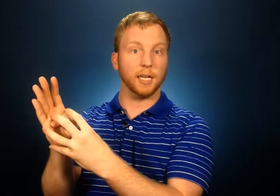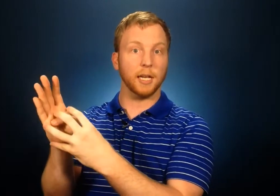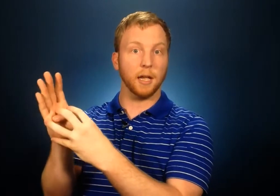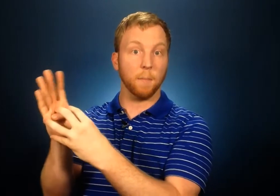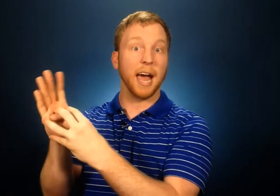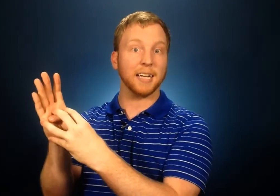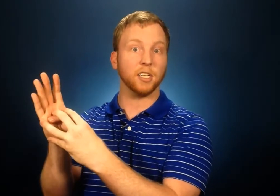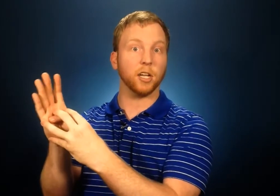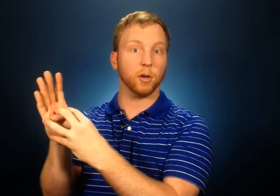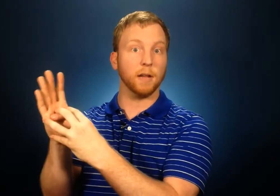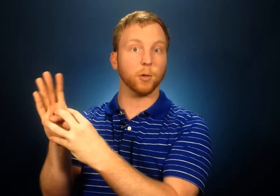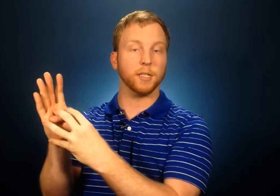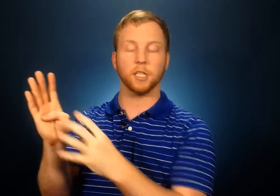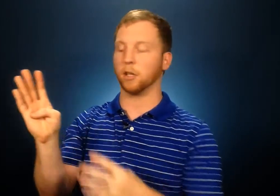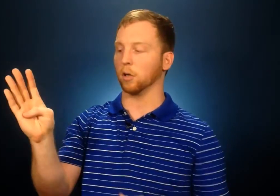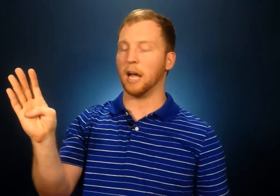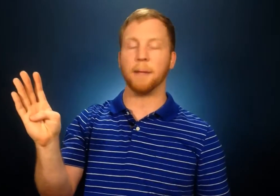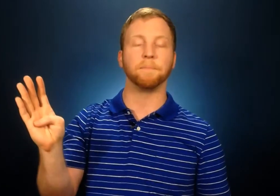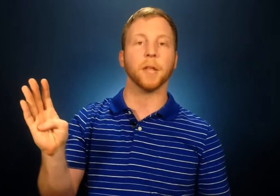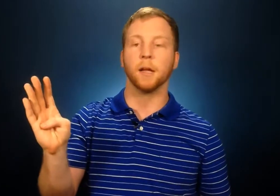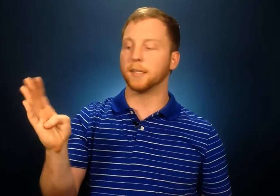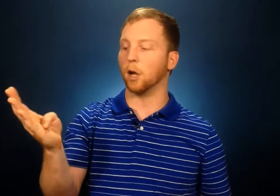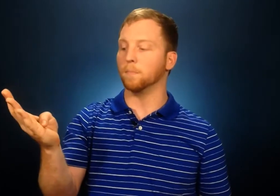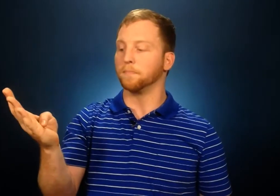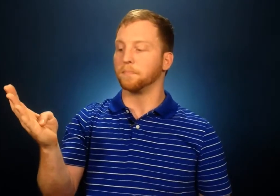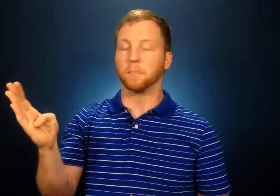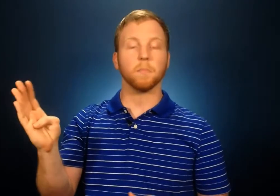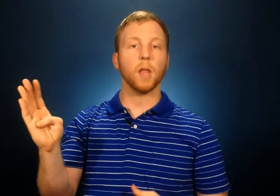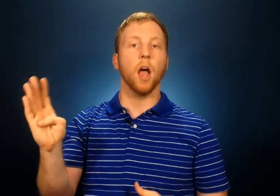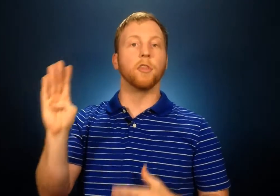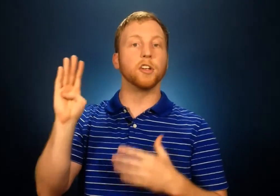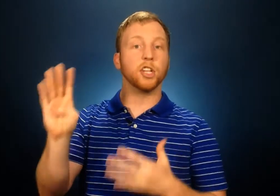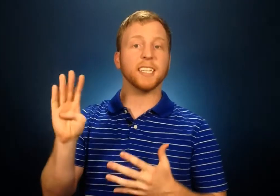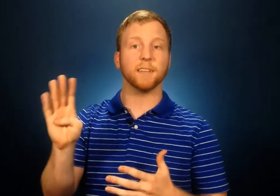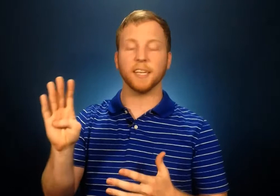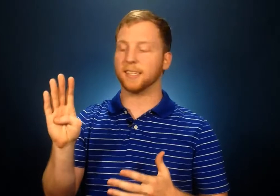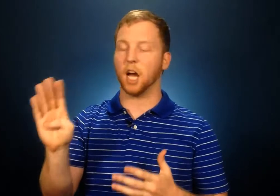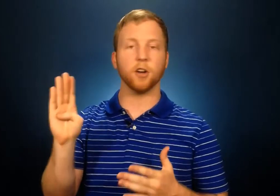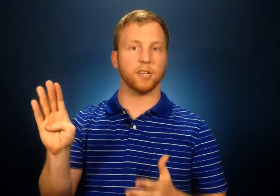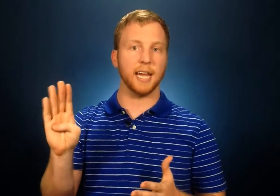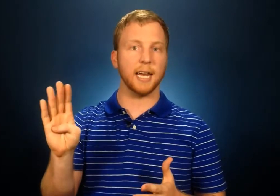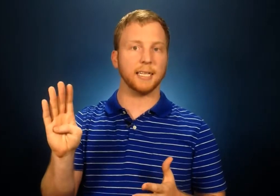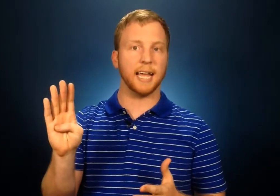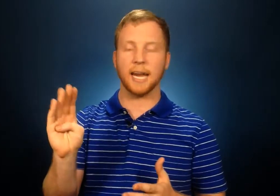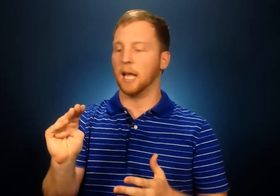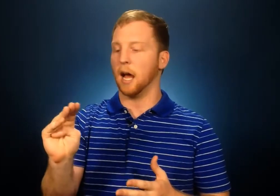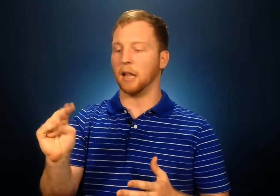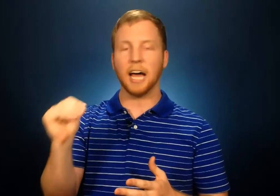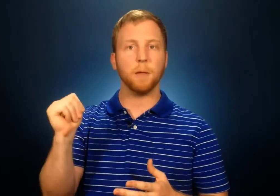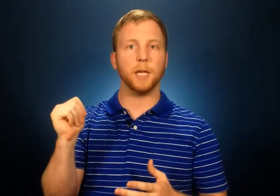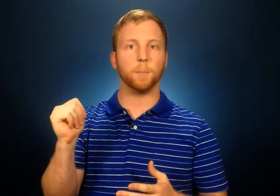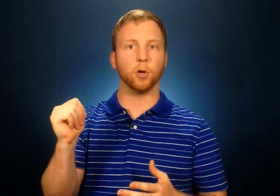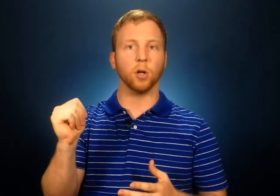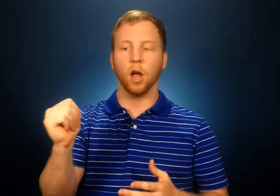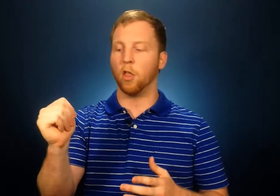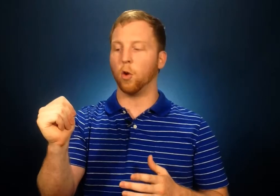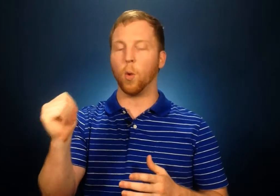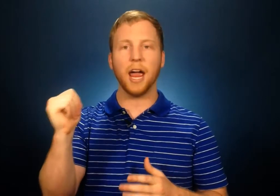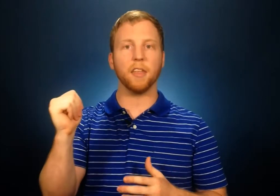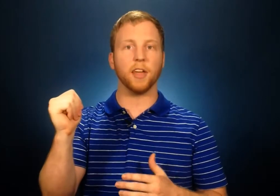impact each other and influence each other a lot. So the gist of this to understand is that a lot of people the way that they